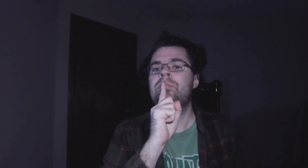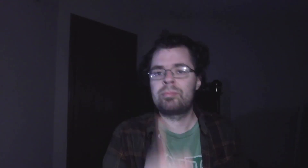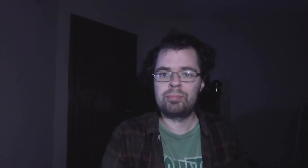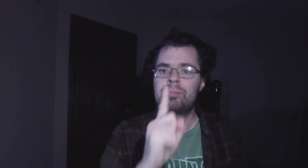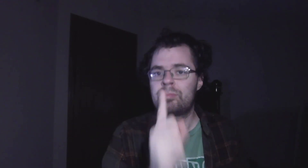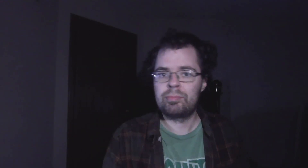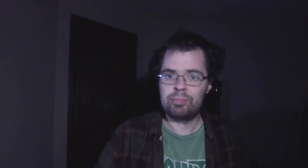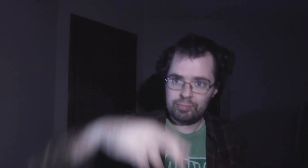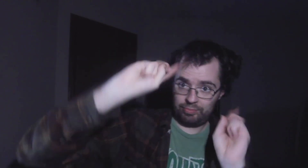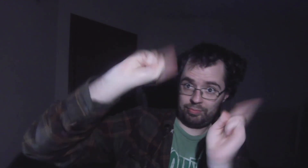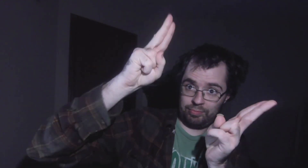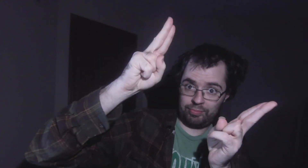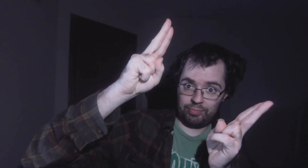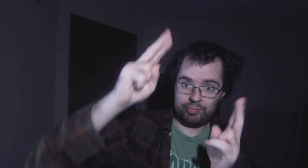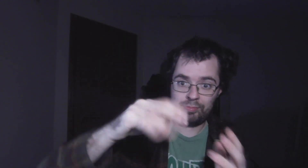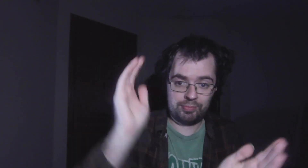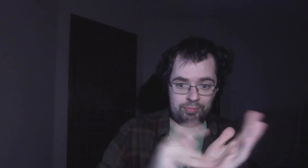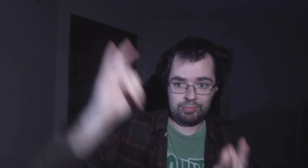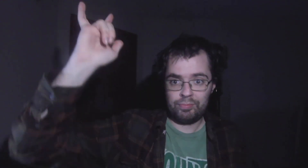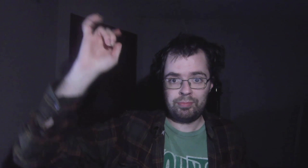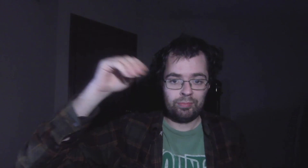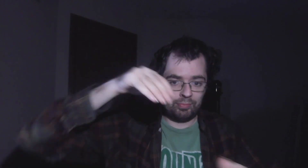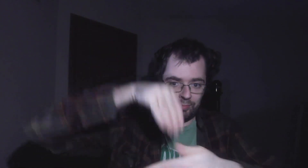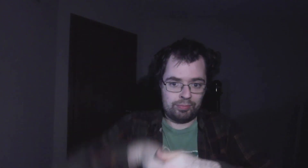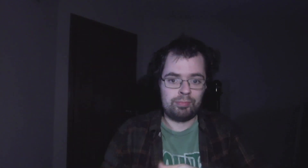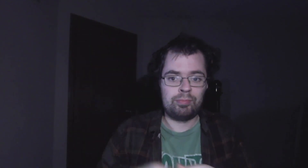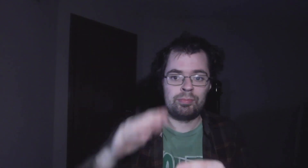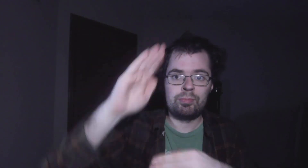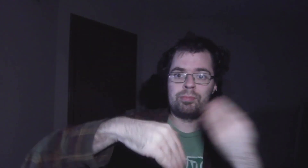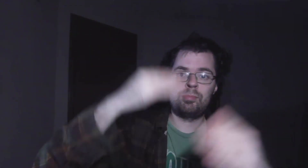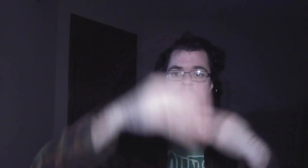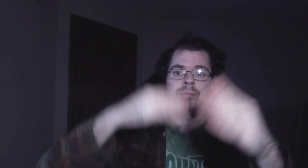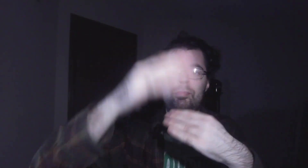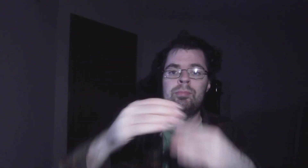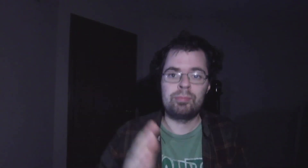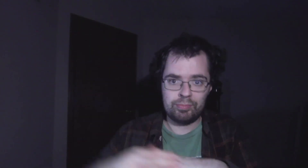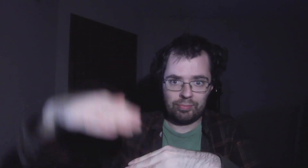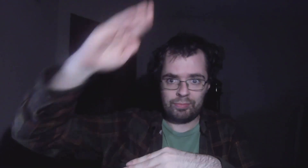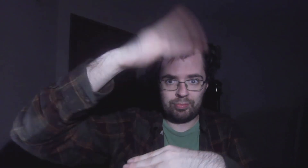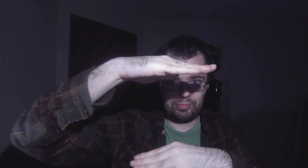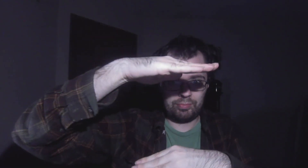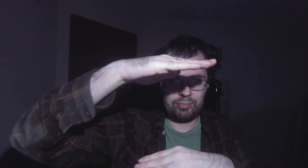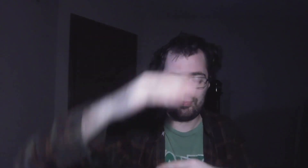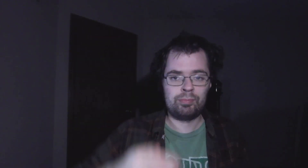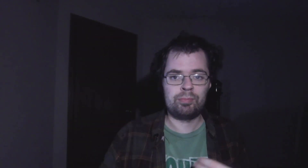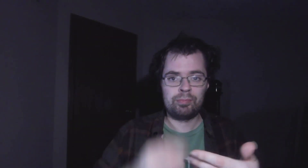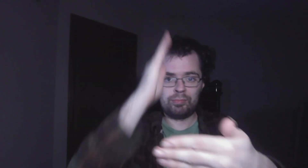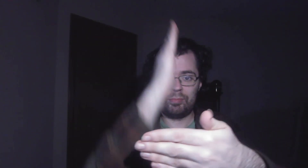highly exalted, glorious in heaven above. Humbly